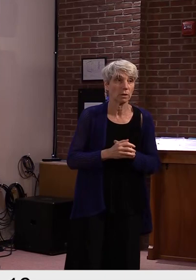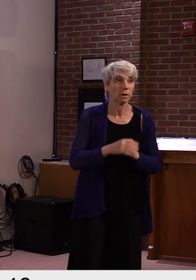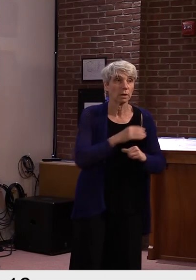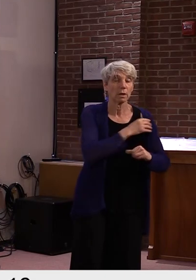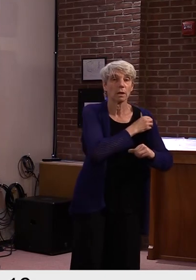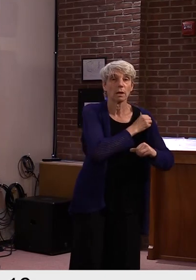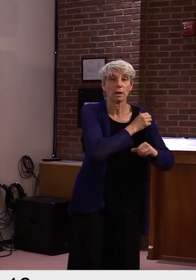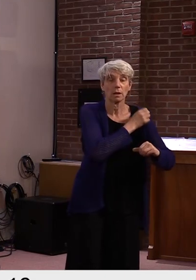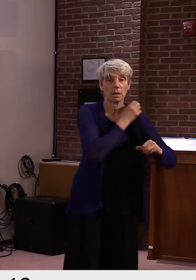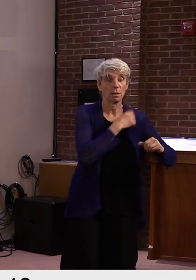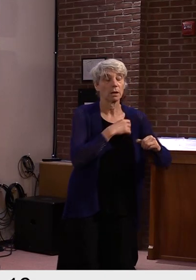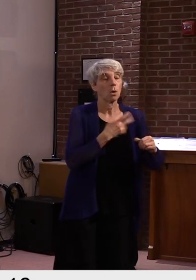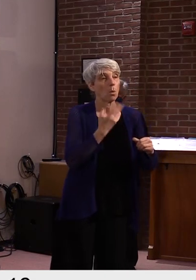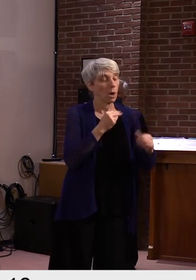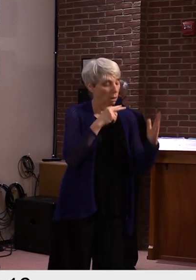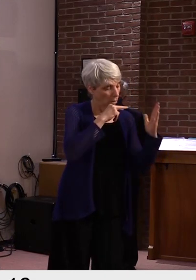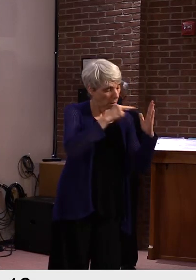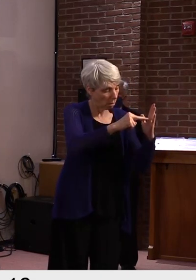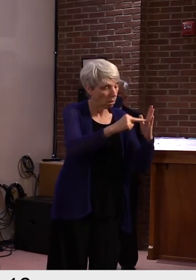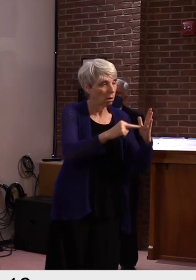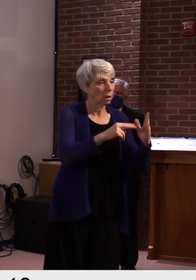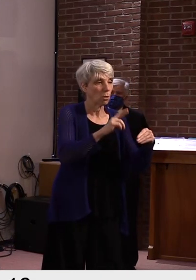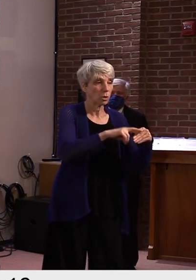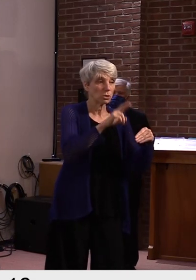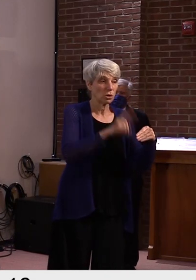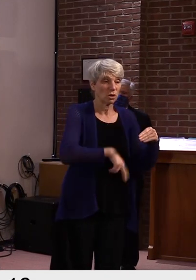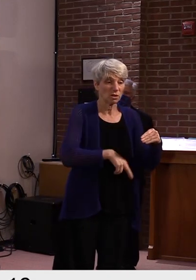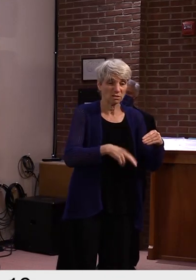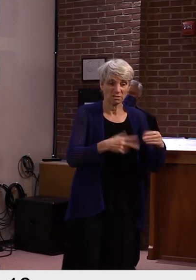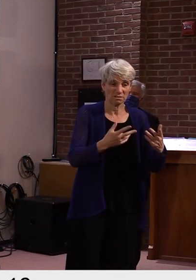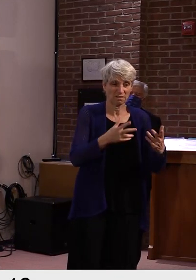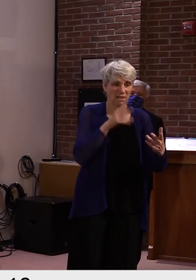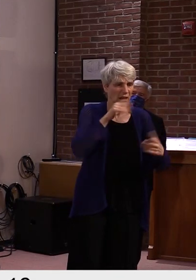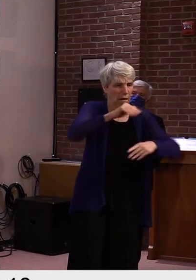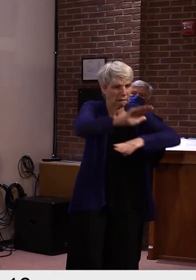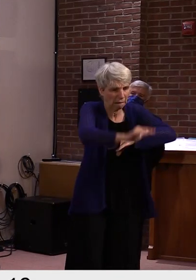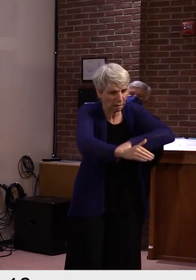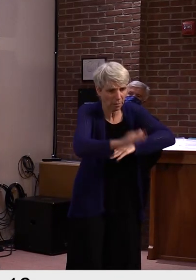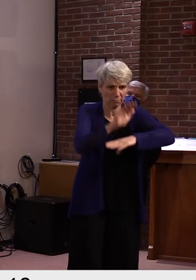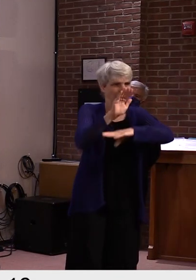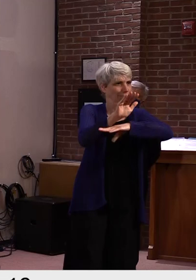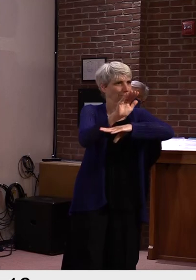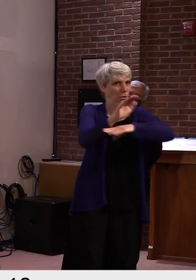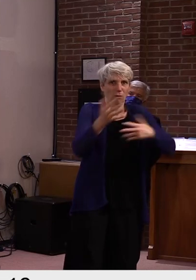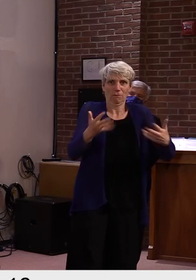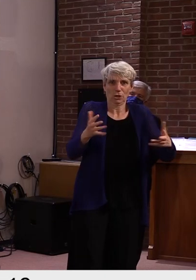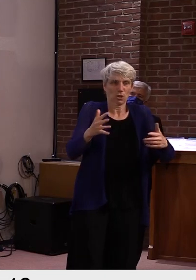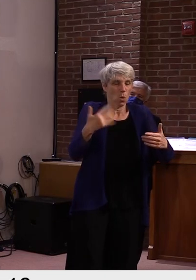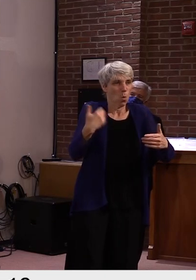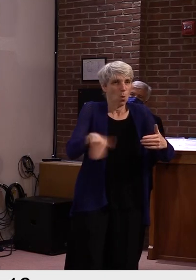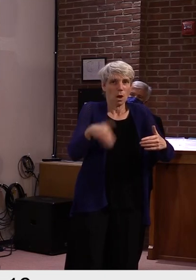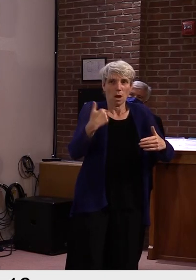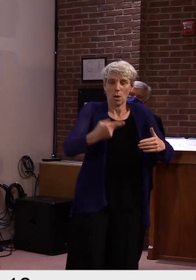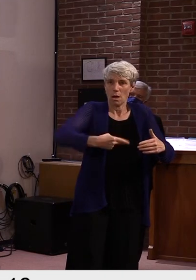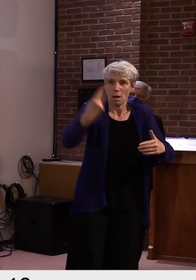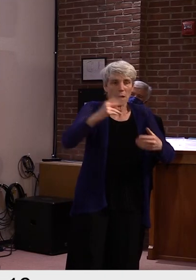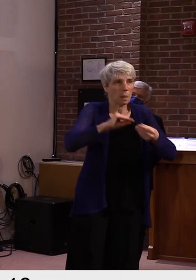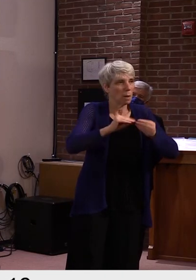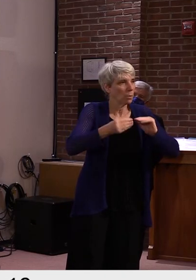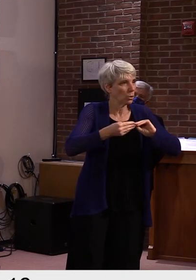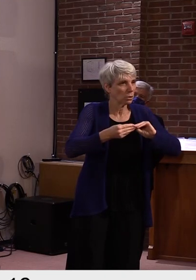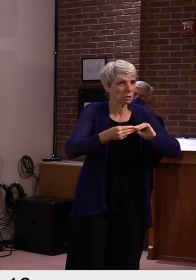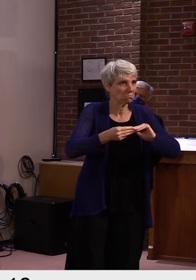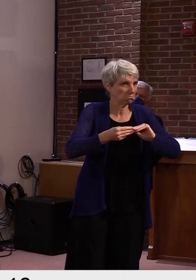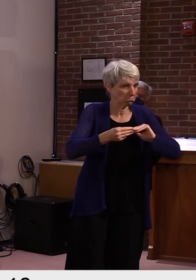received the, the results early in the, in the evening. It didn't seem even with the higher numbers, we didn't,